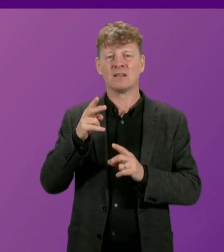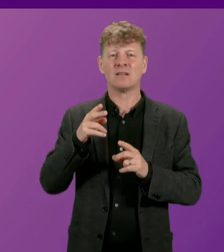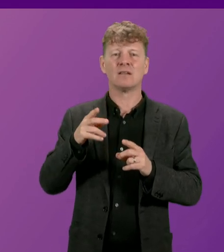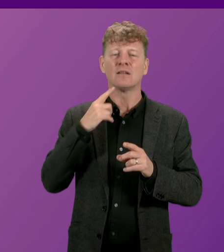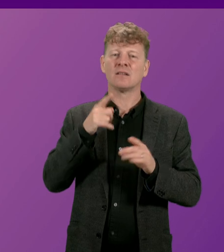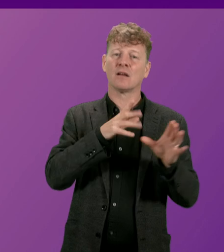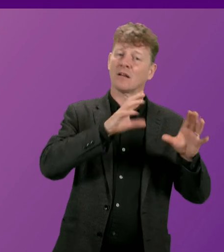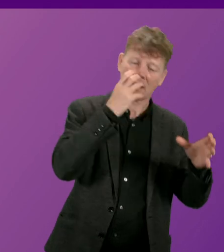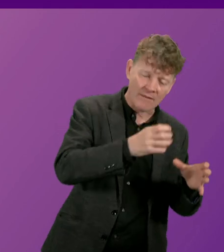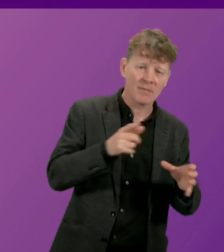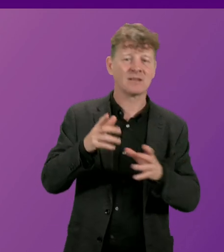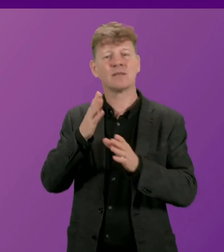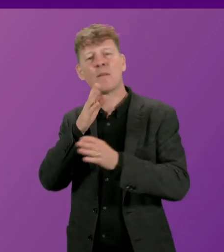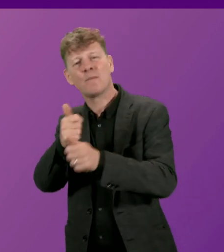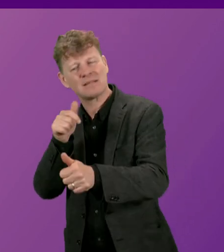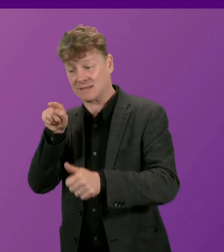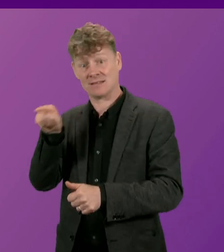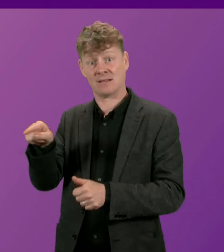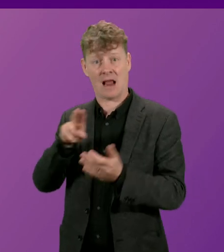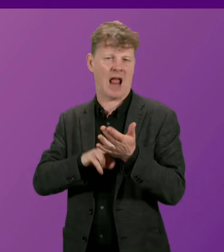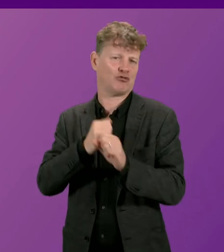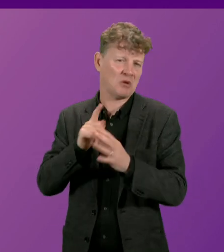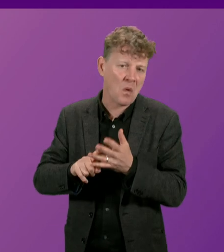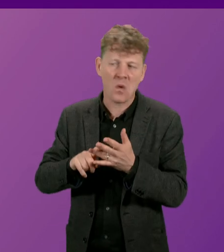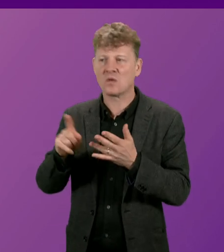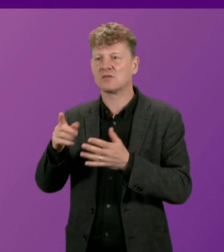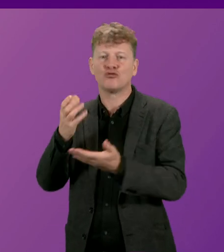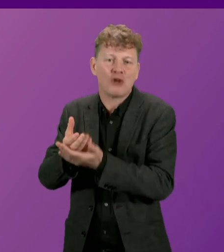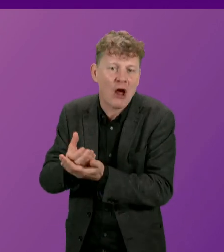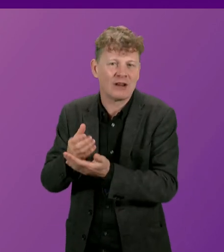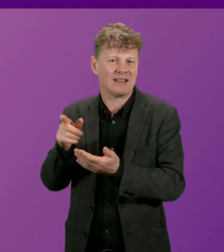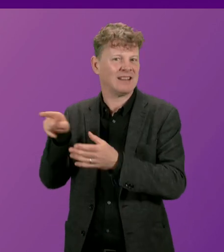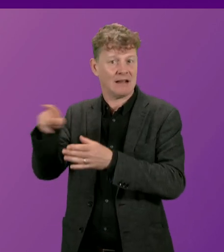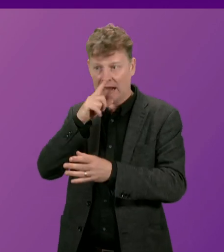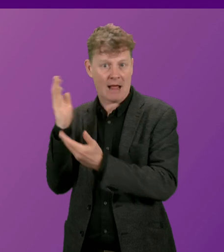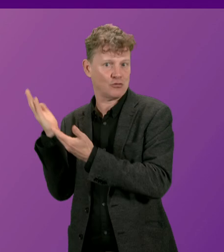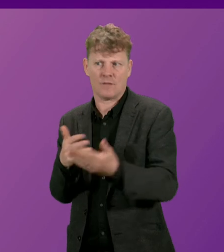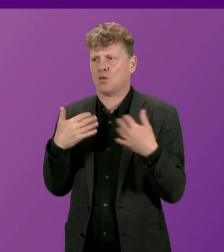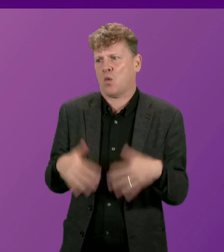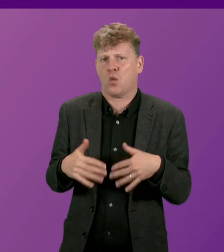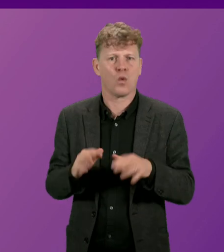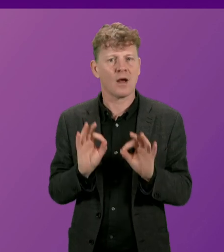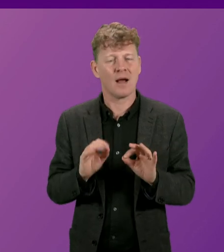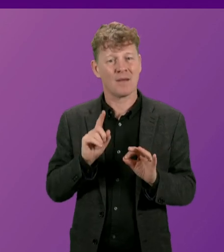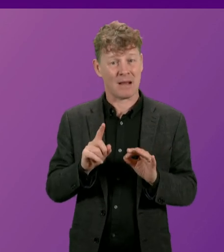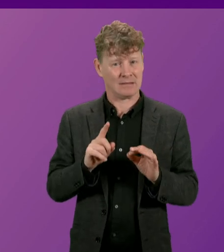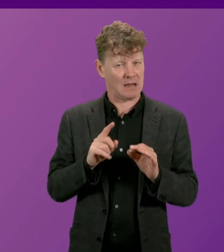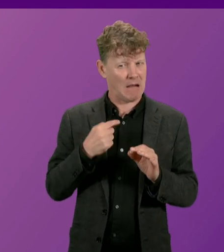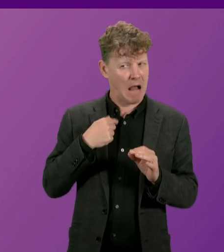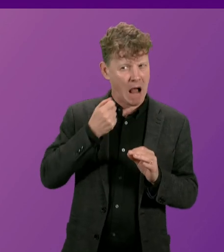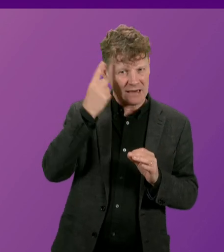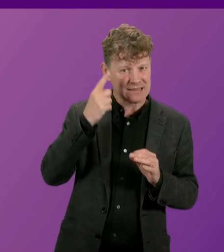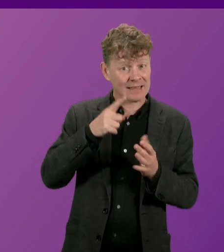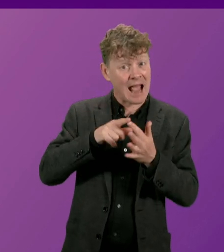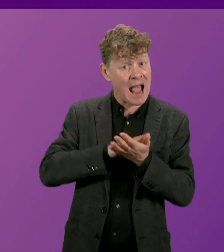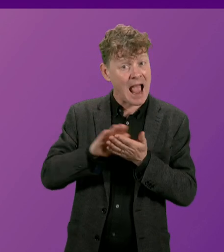the delivery of services and the impact that they can make. I understand on this particular issue that decisions have not been made yet by the